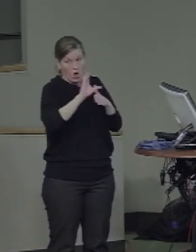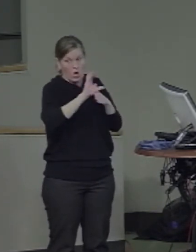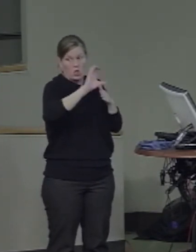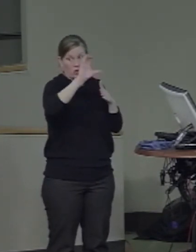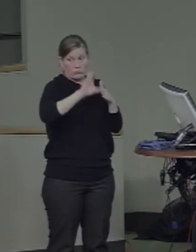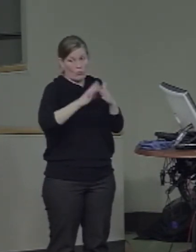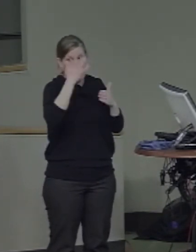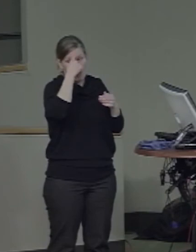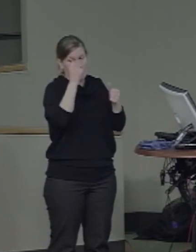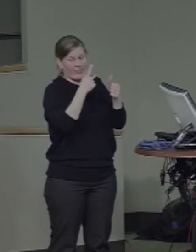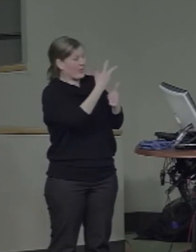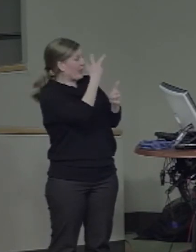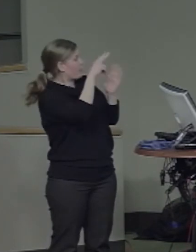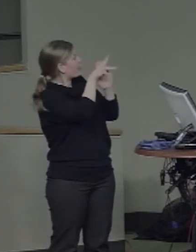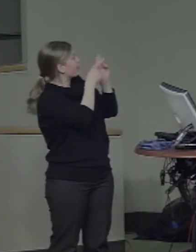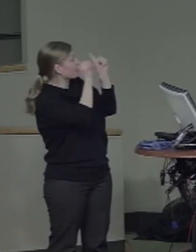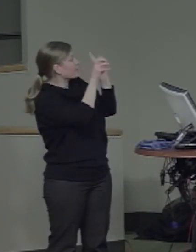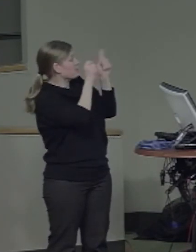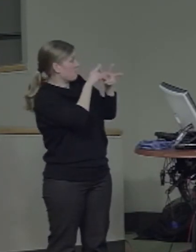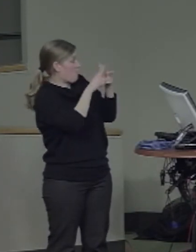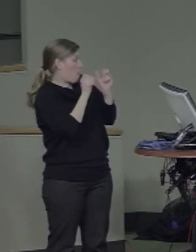this kind of learning system.